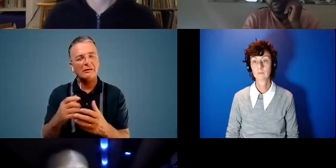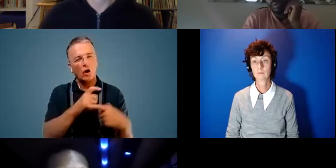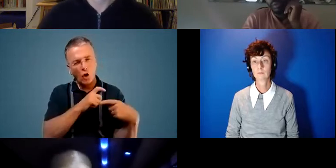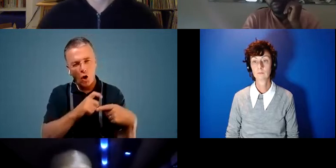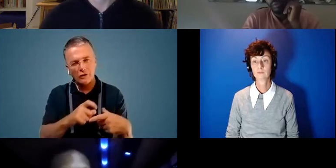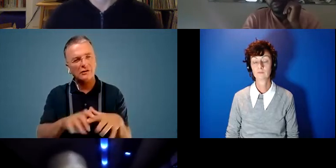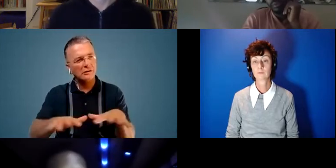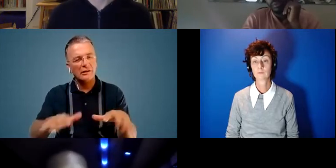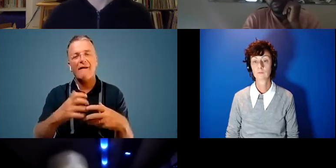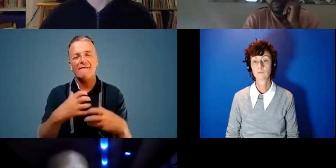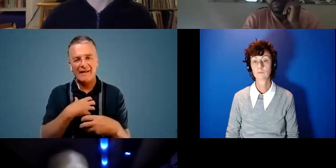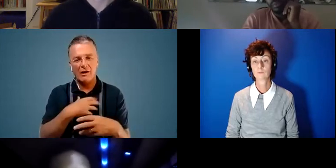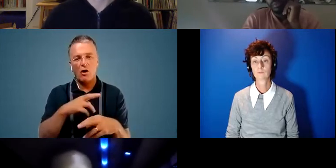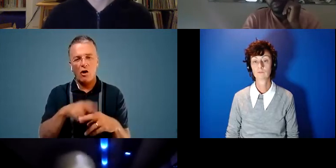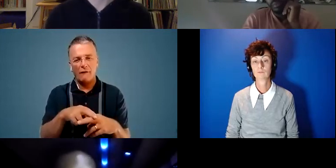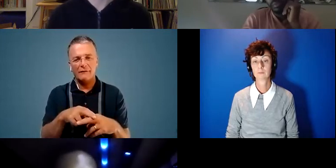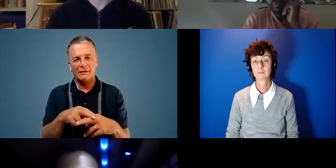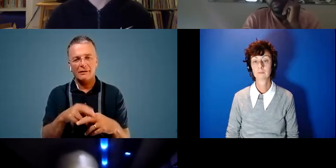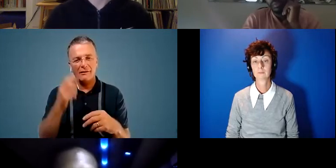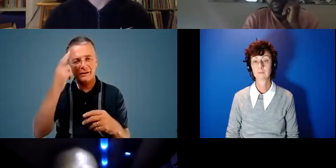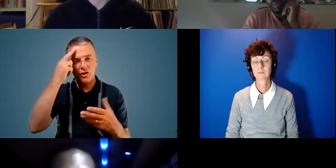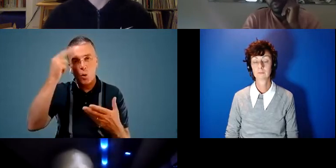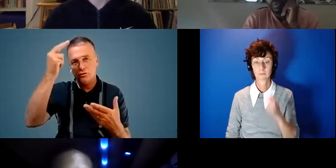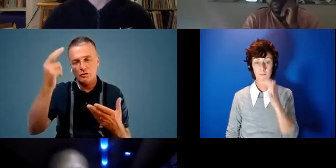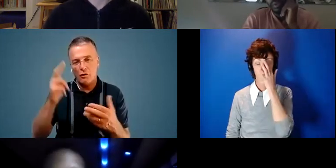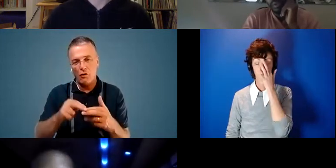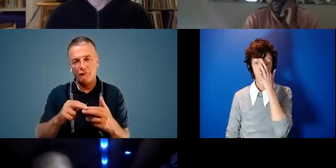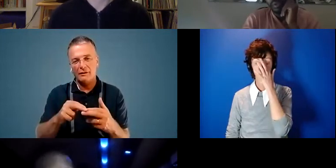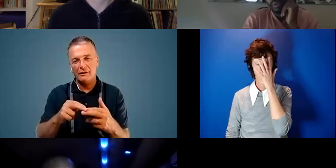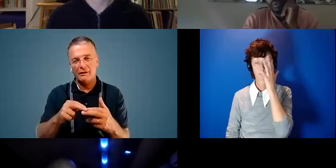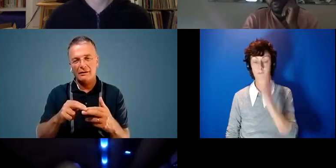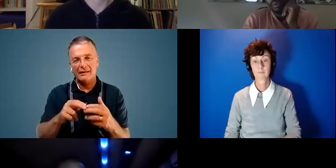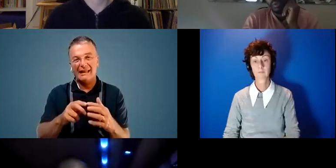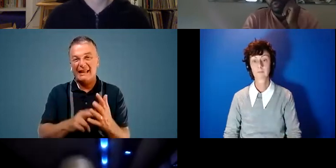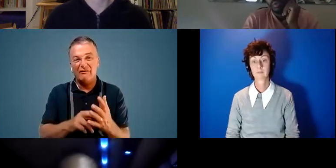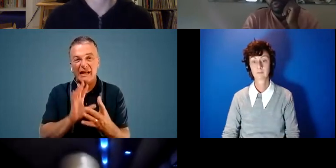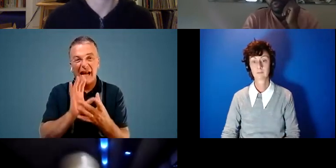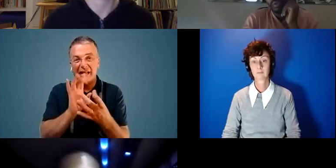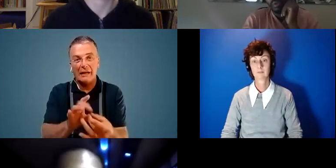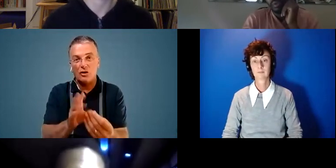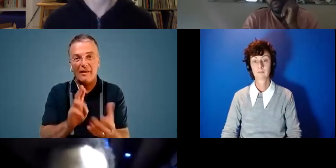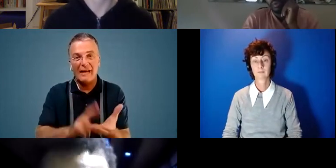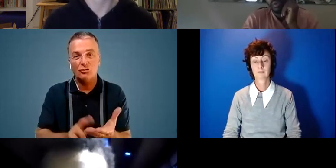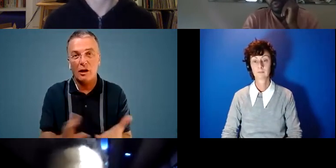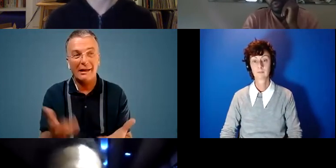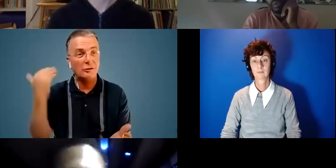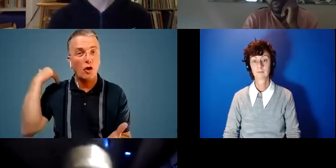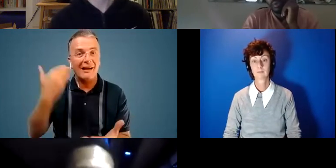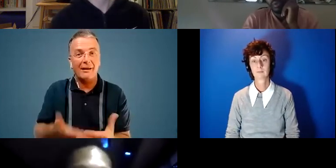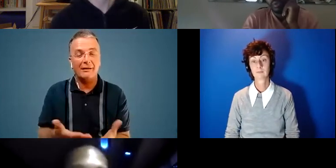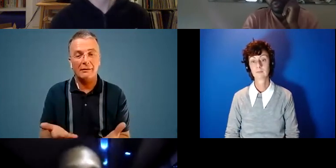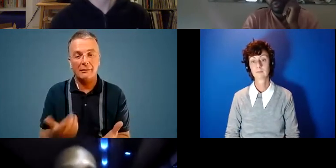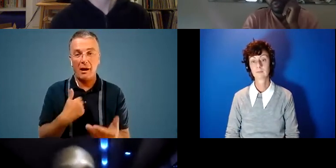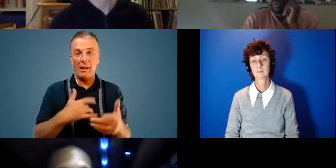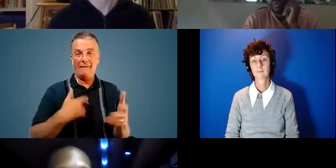of this notion of even engaging with nature historically so i live in